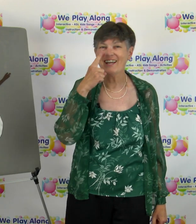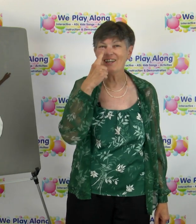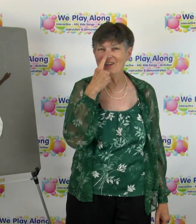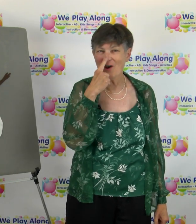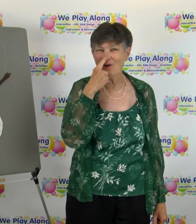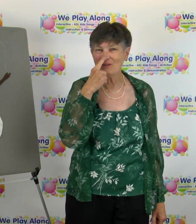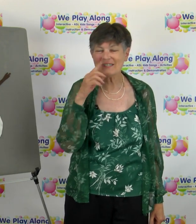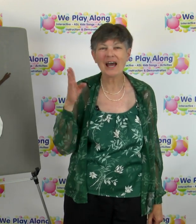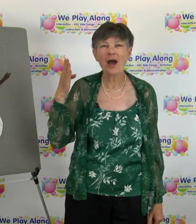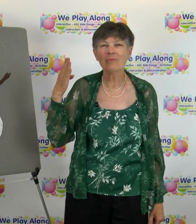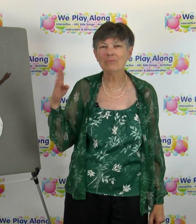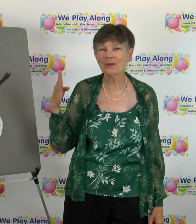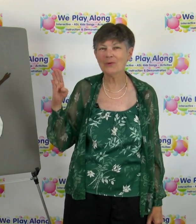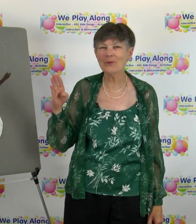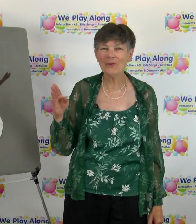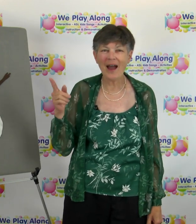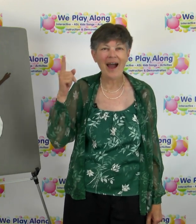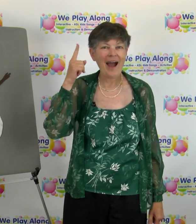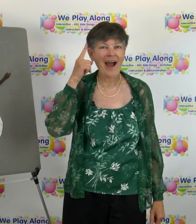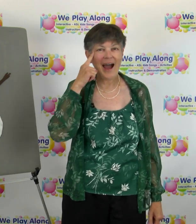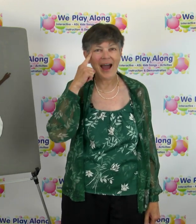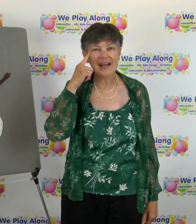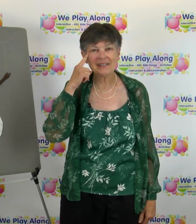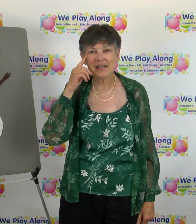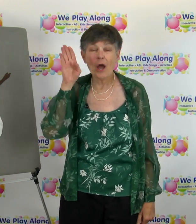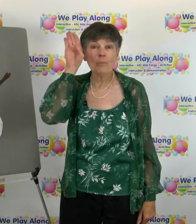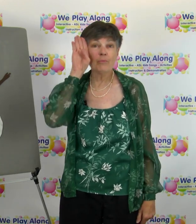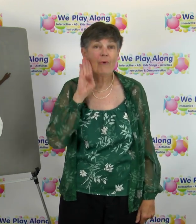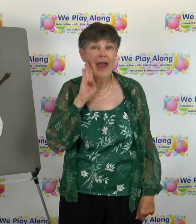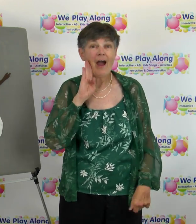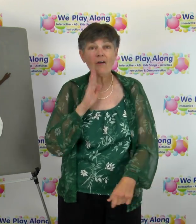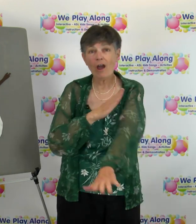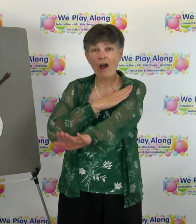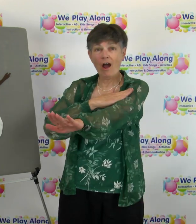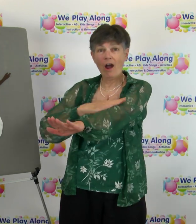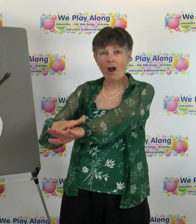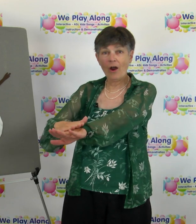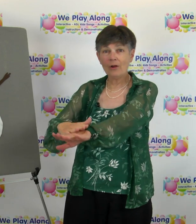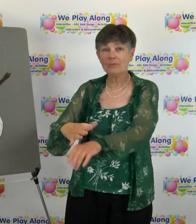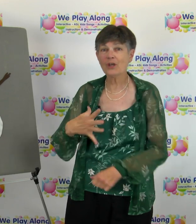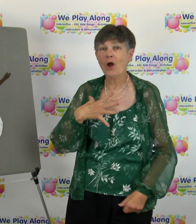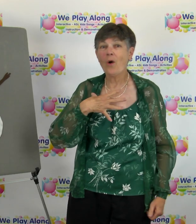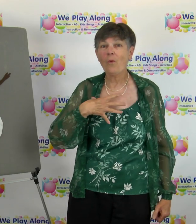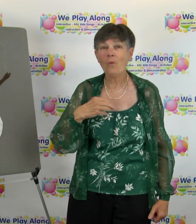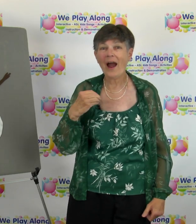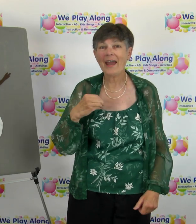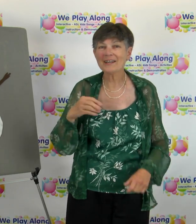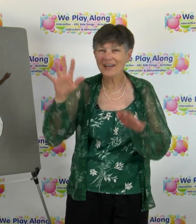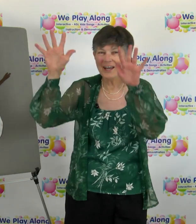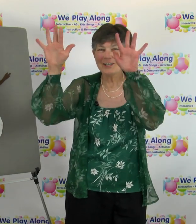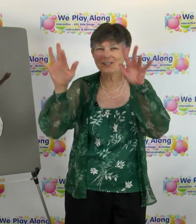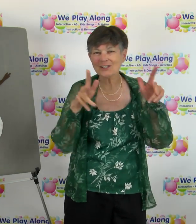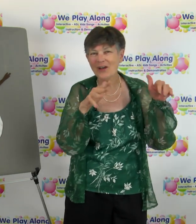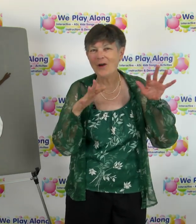blue eyes brown arms White snow